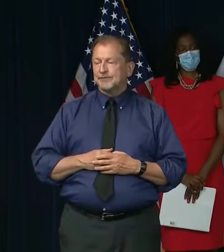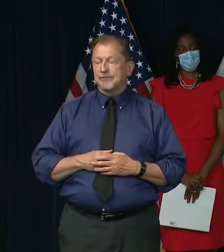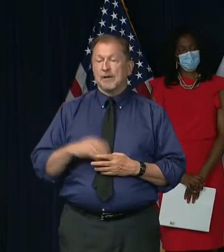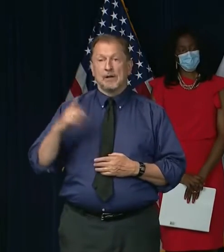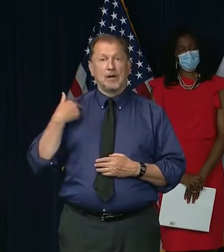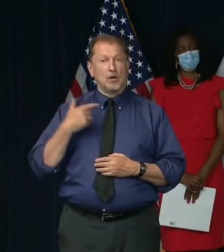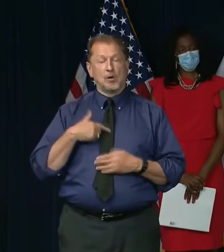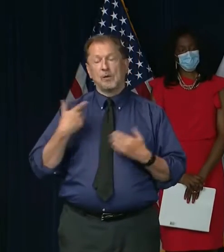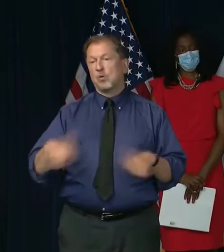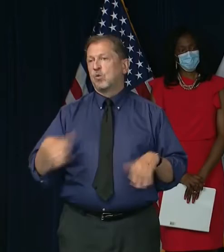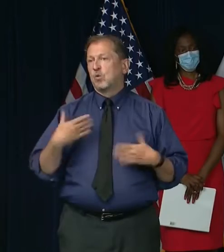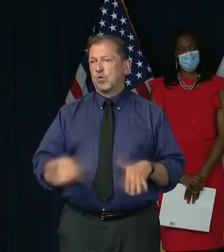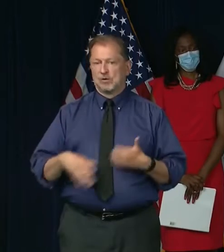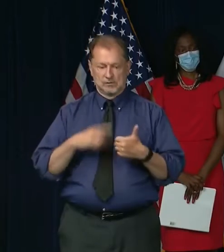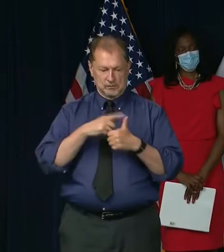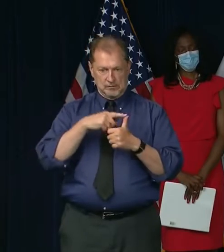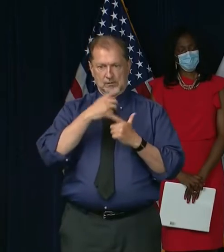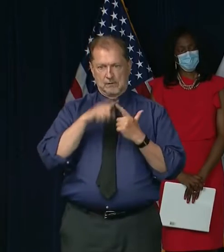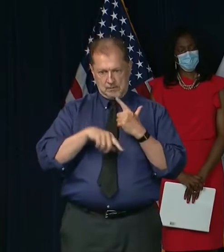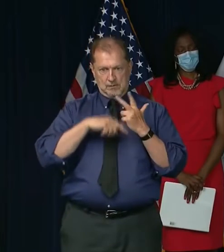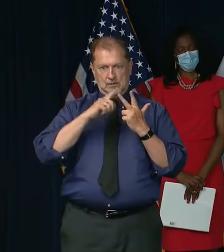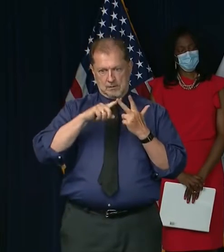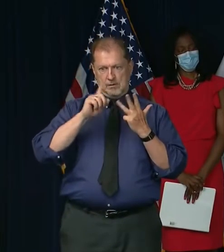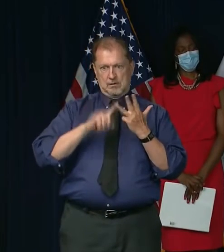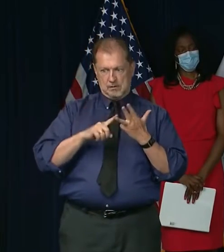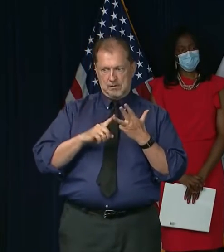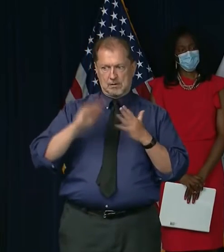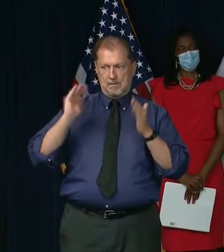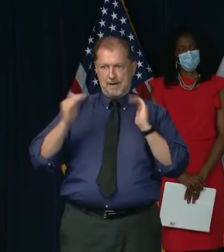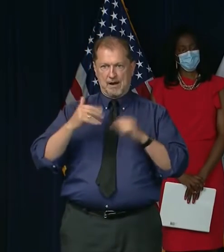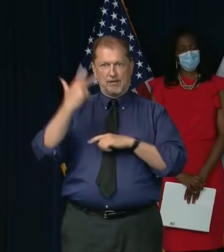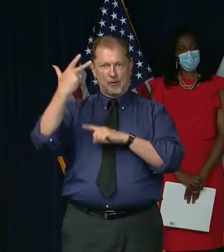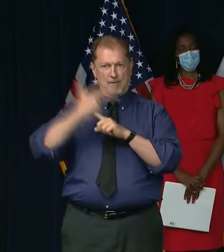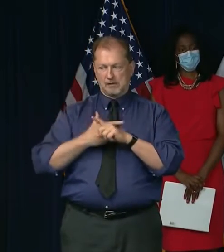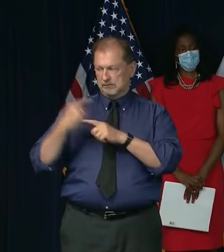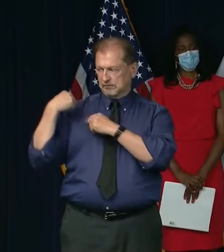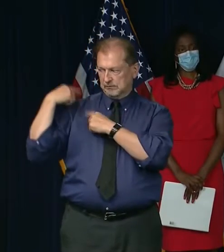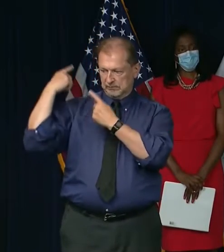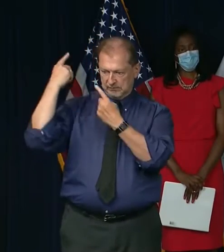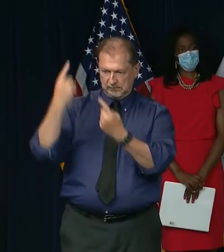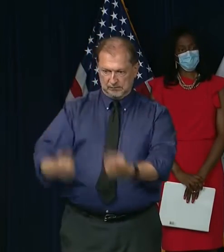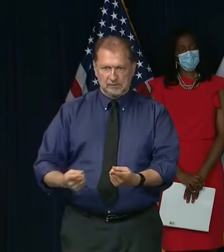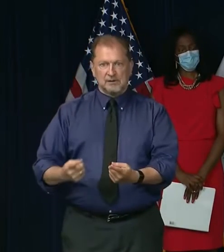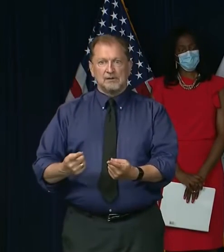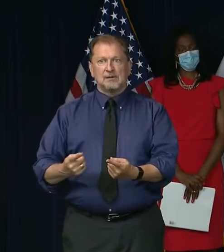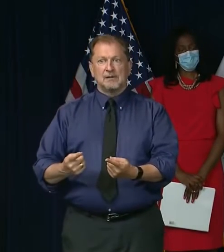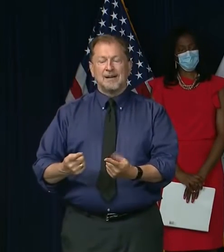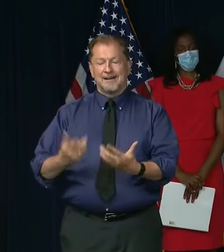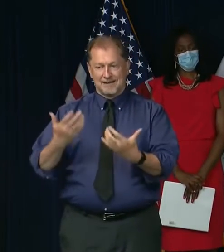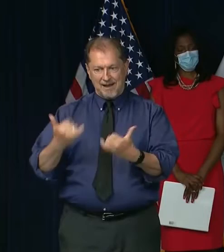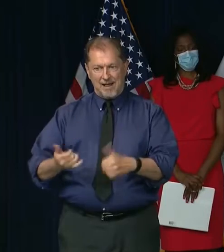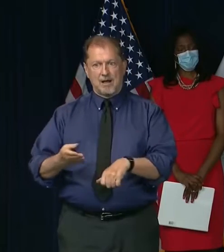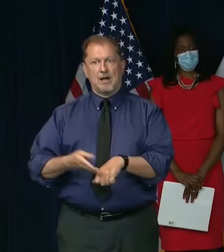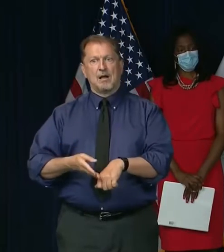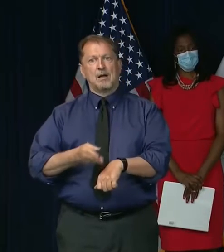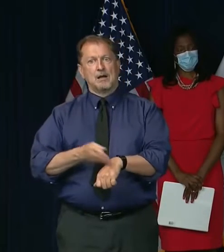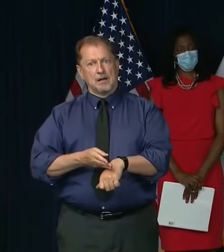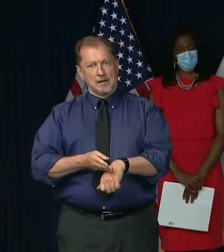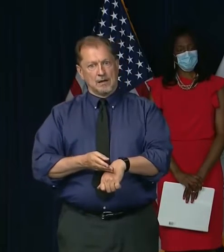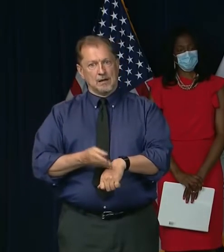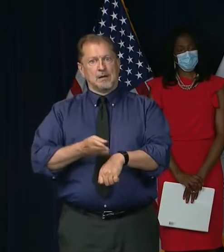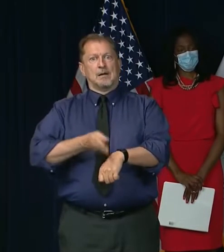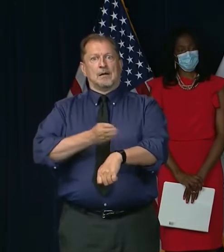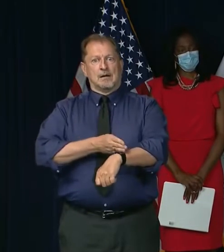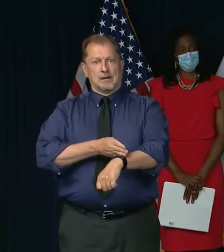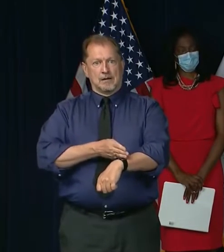gone through over the last three and a half months has led us to this point where things are going well and in the right direction, and it allows